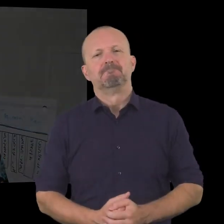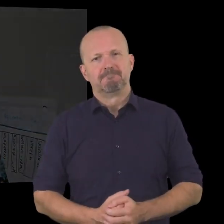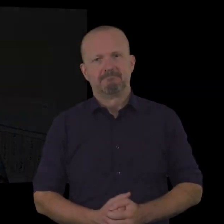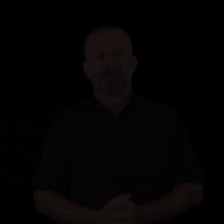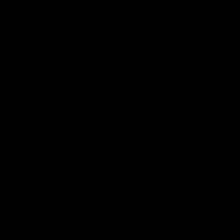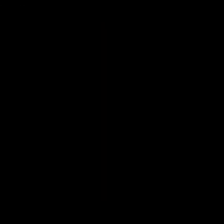thank you